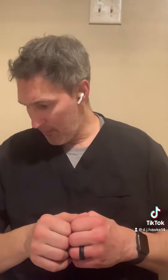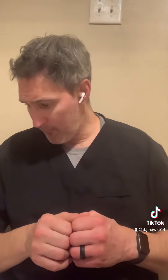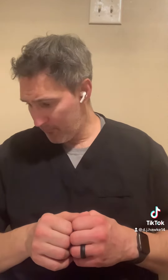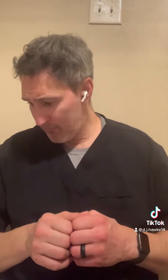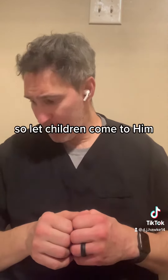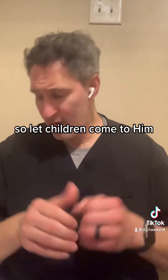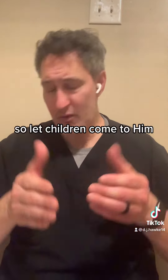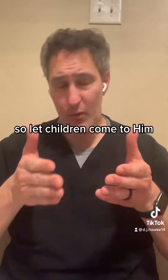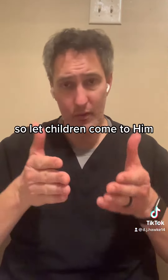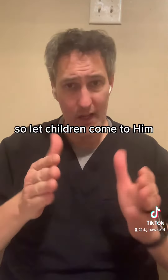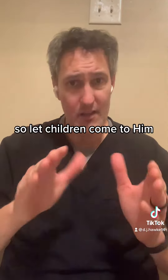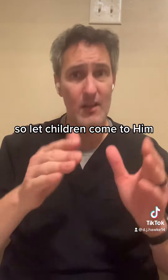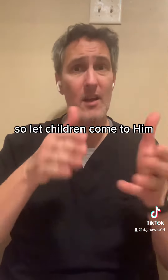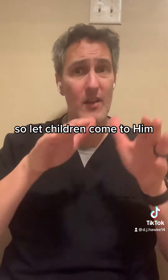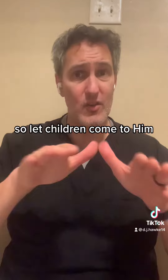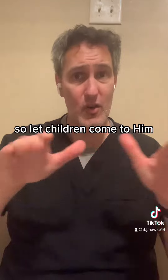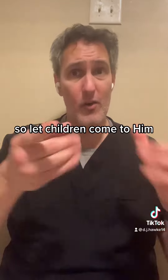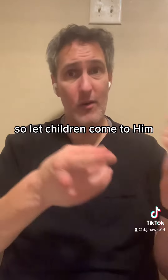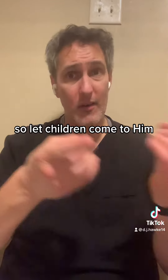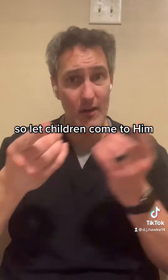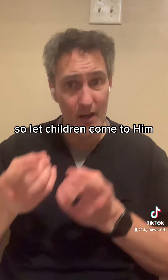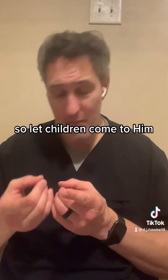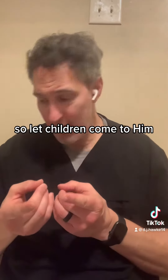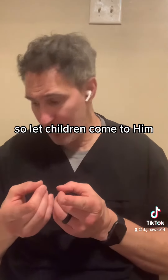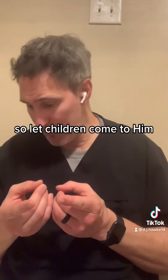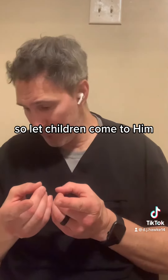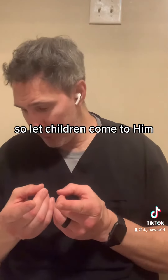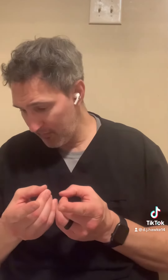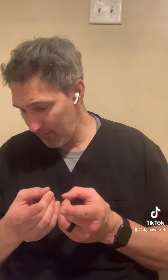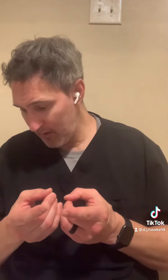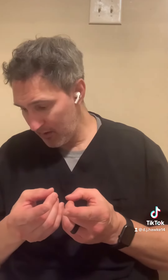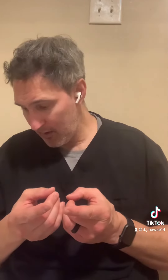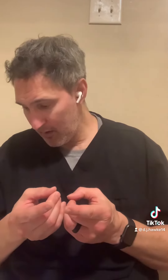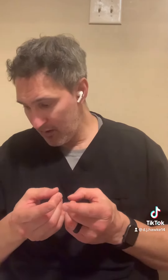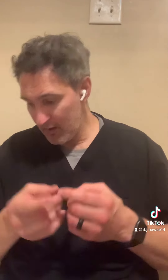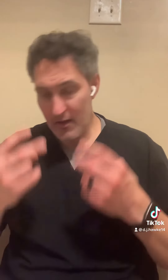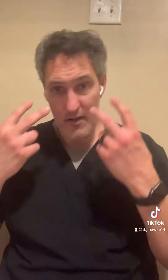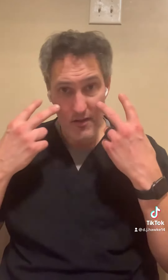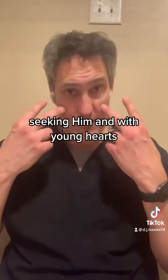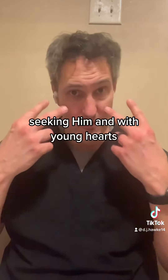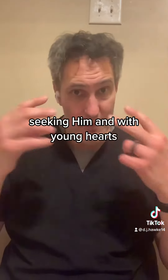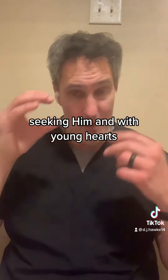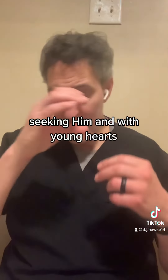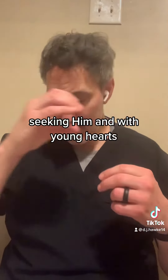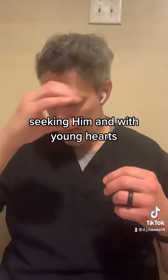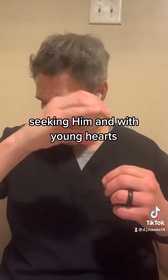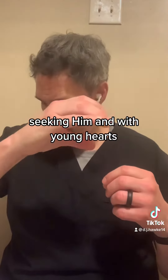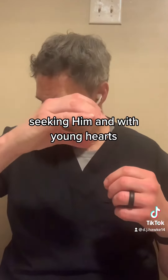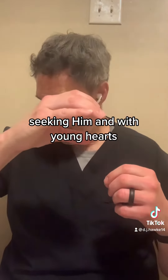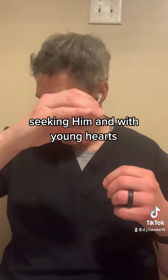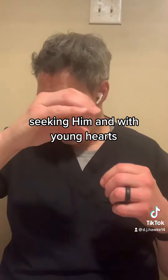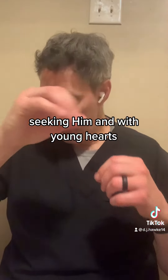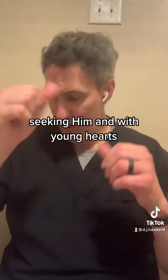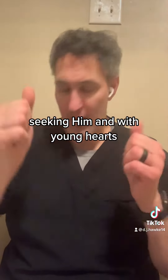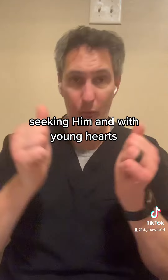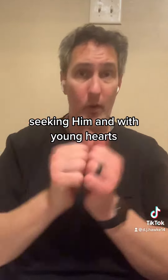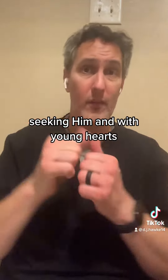So let children come to him seeking him and with